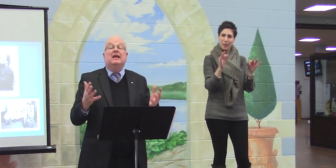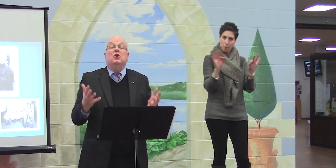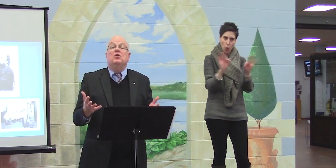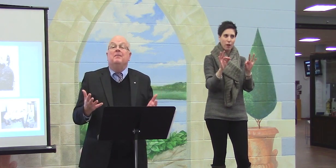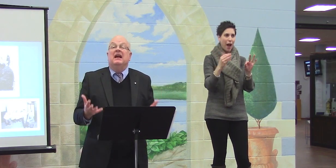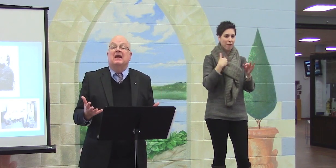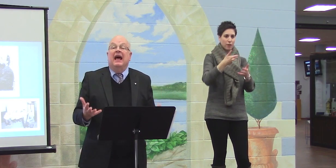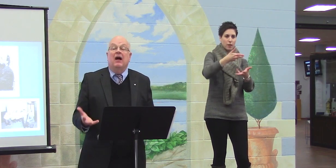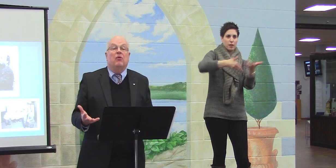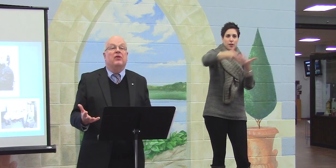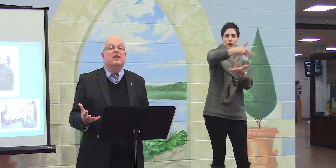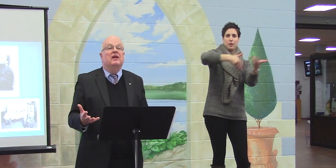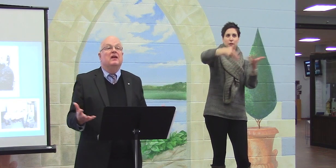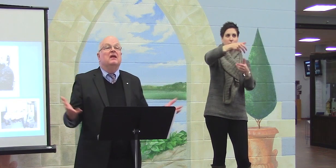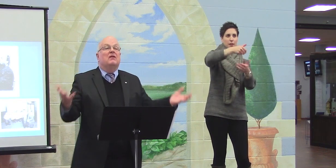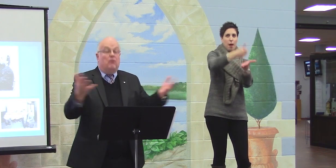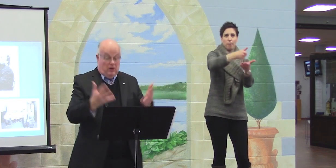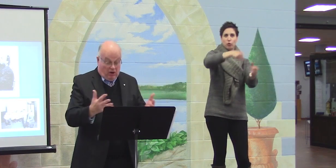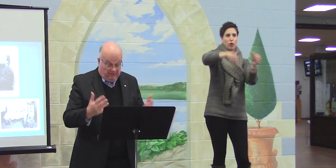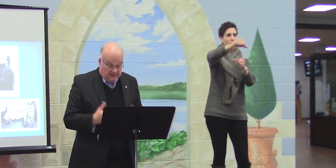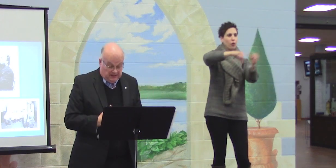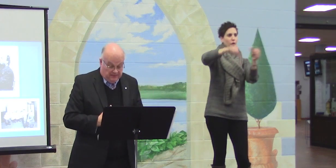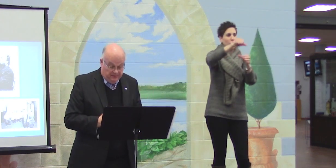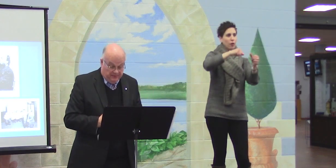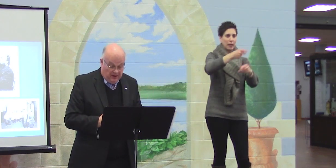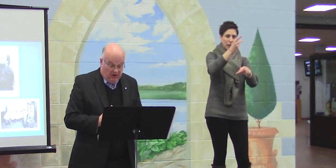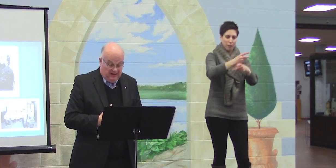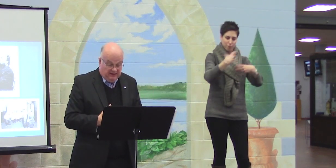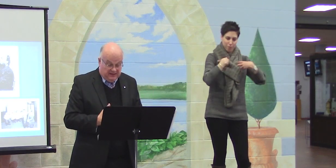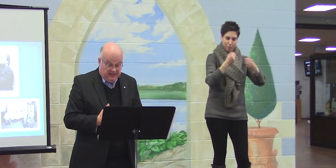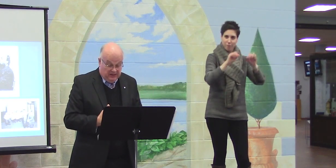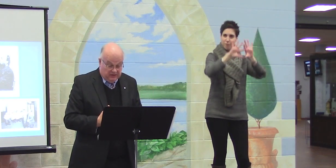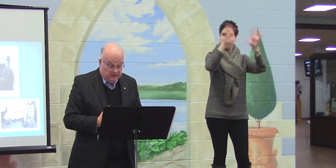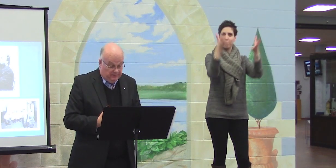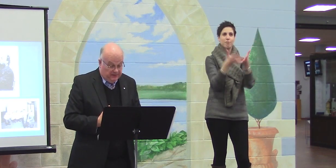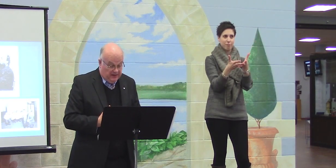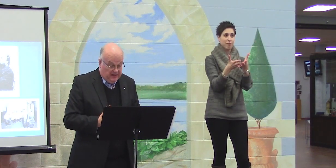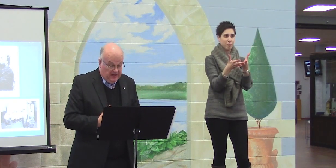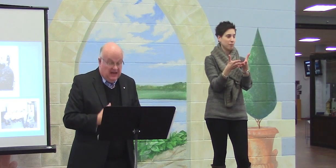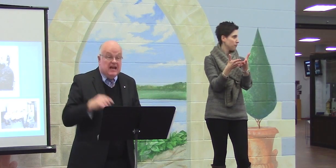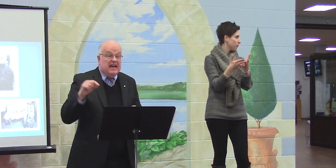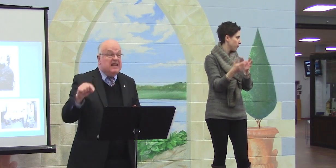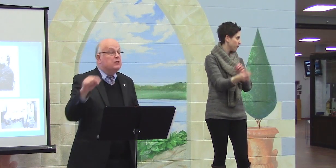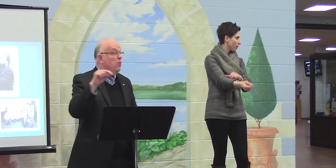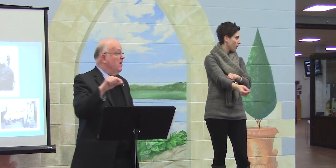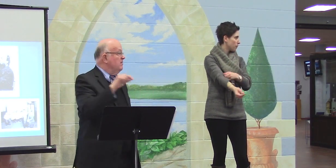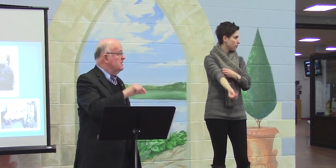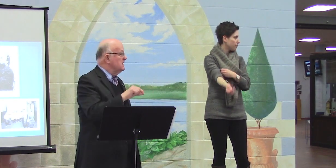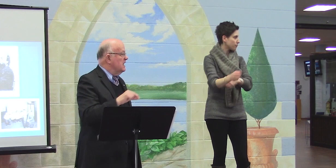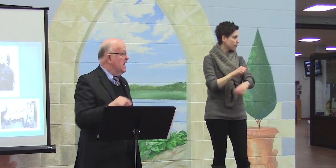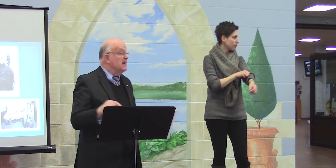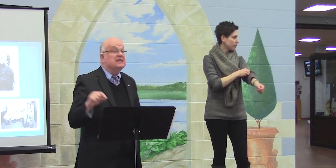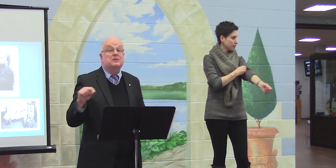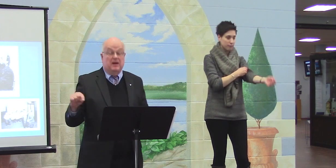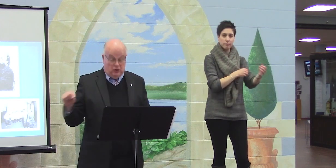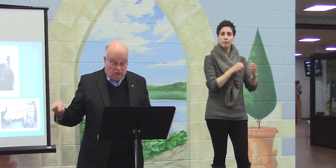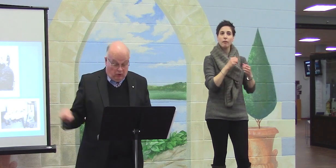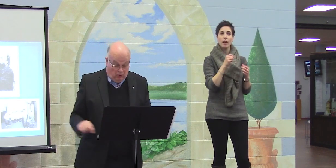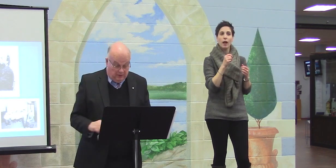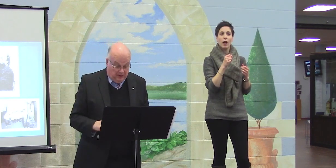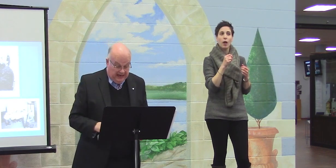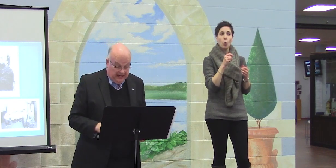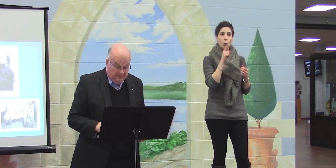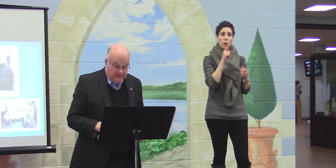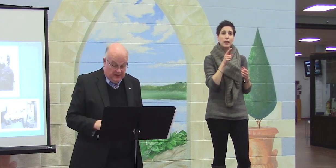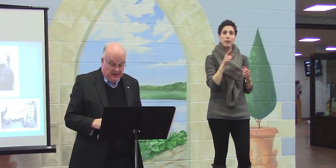-being and good mental health for all of us. All deaf seniors. Each one of us has a special